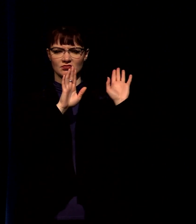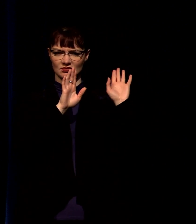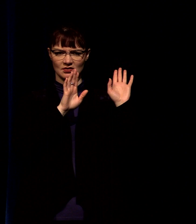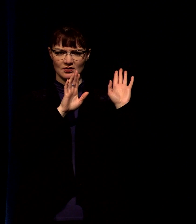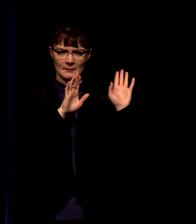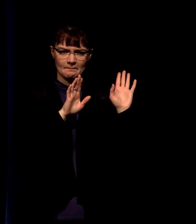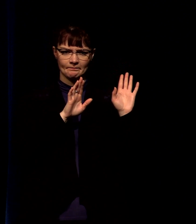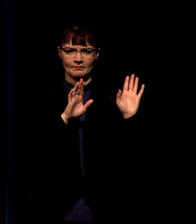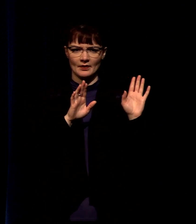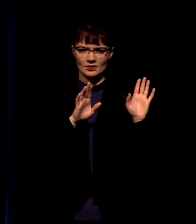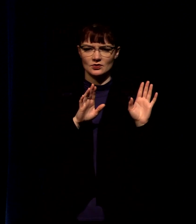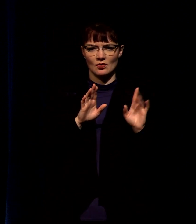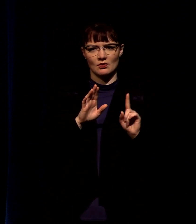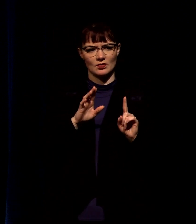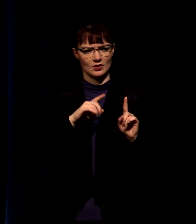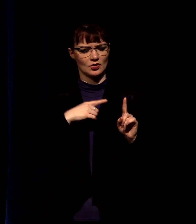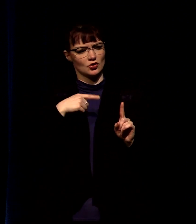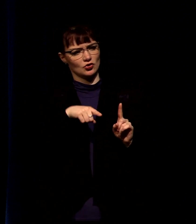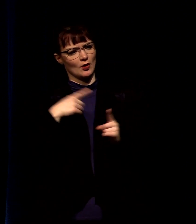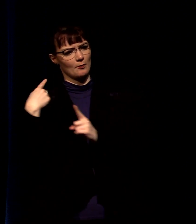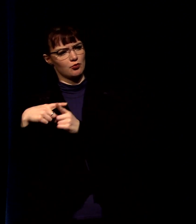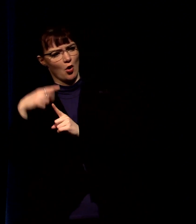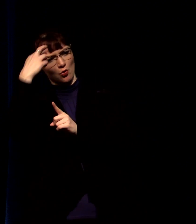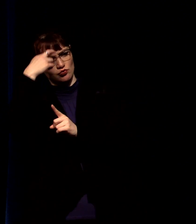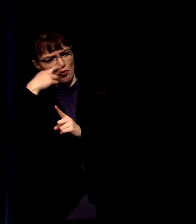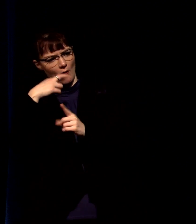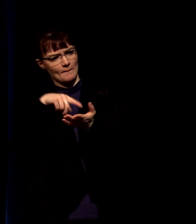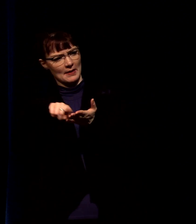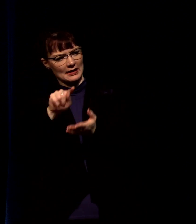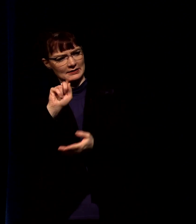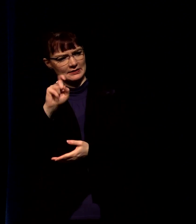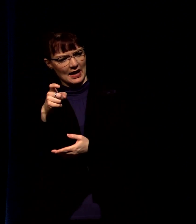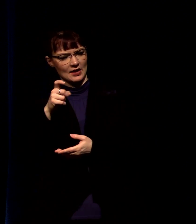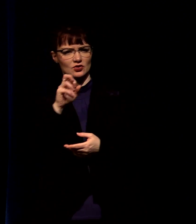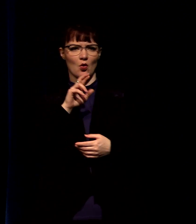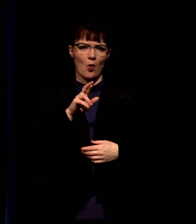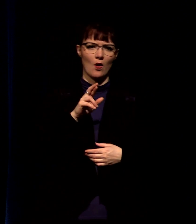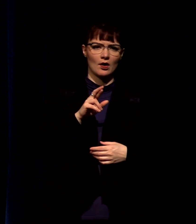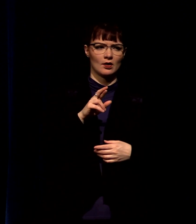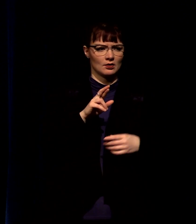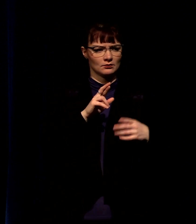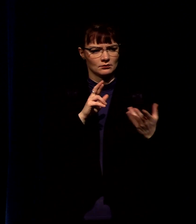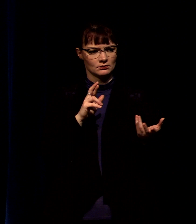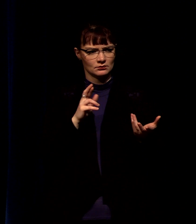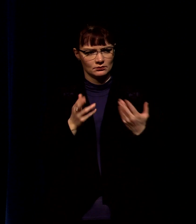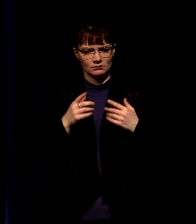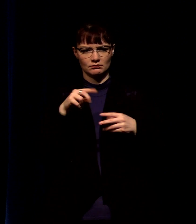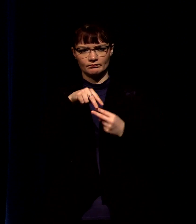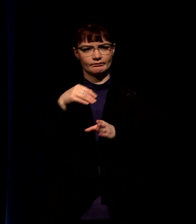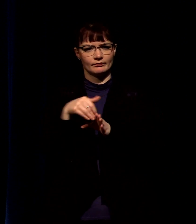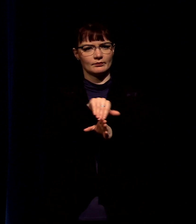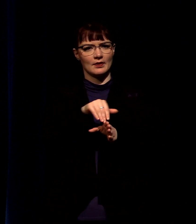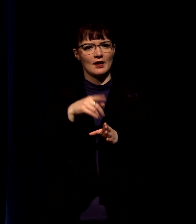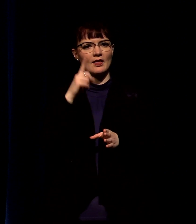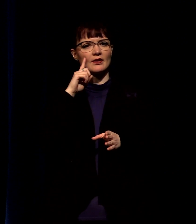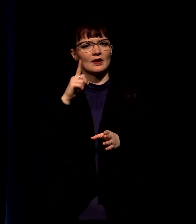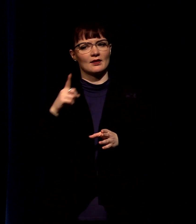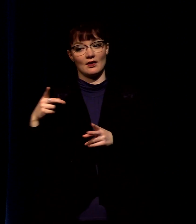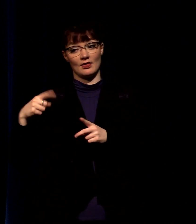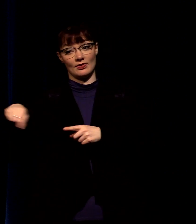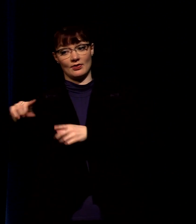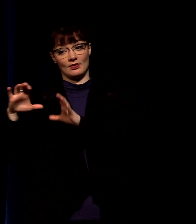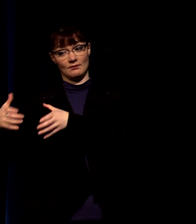will say no you're you're pro rome because you said pay taxes see they think they have them like lose lose